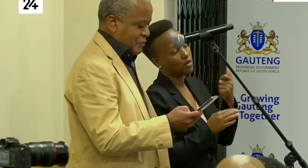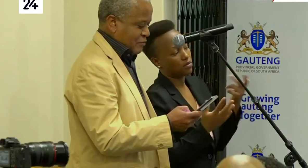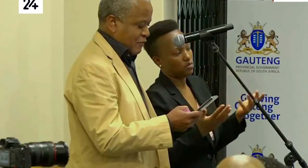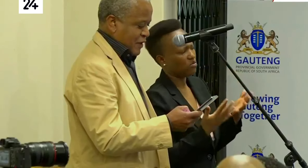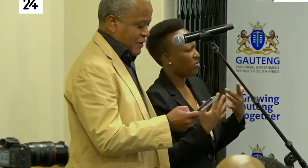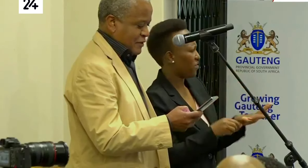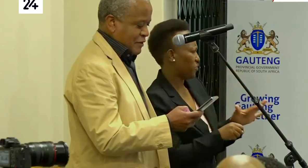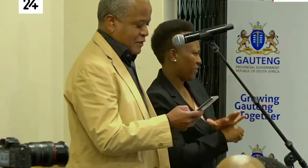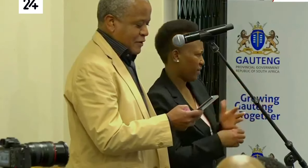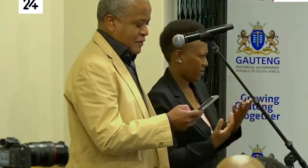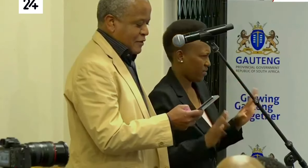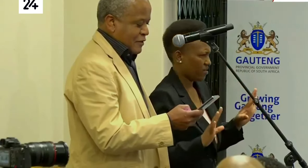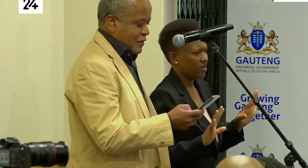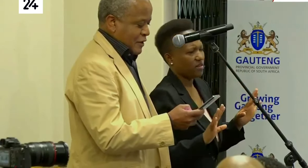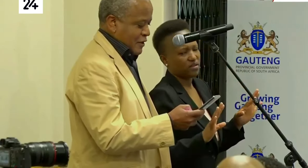that has been provided.